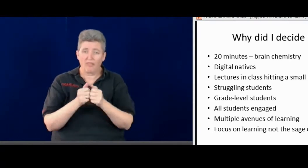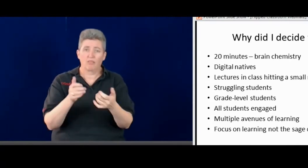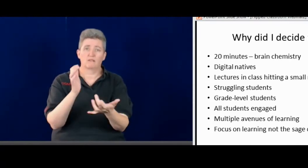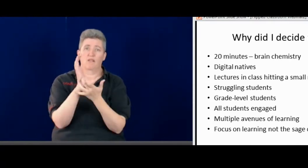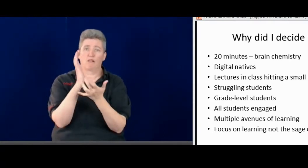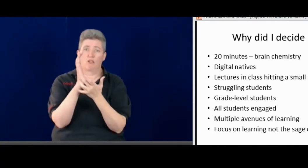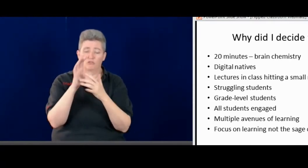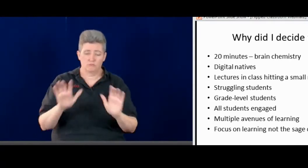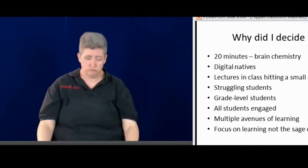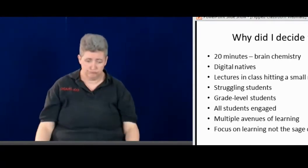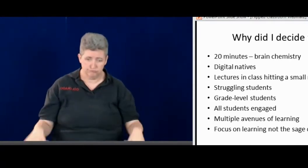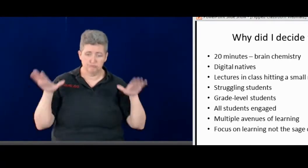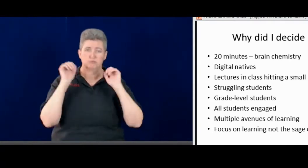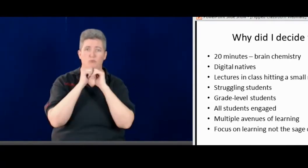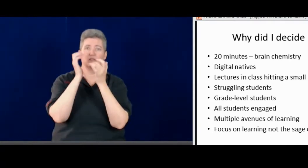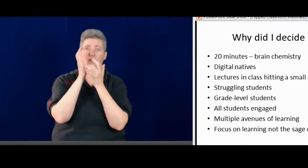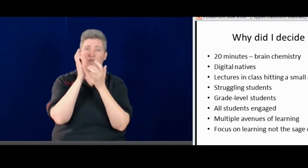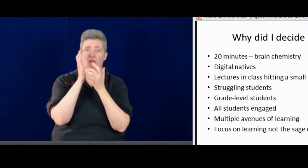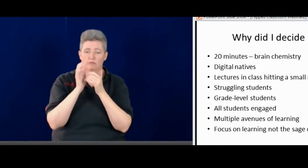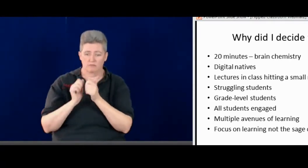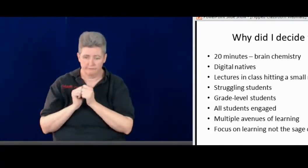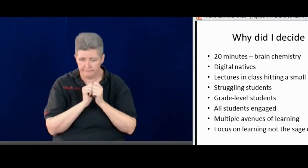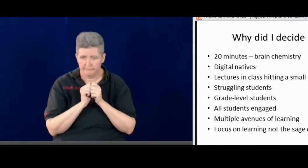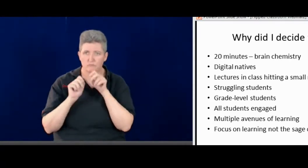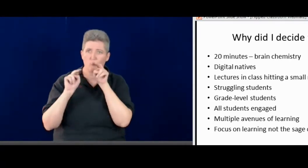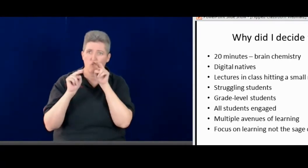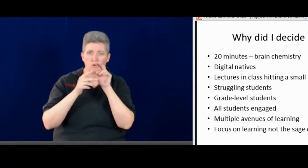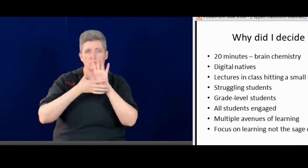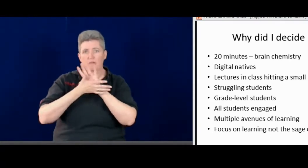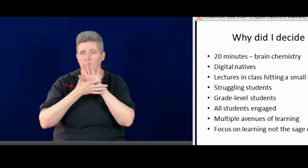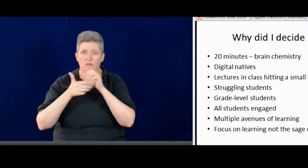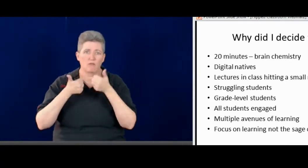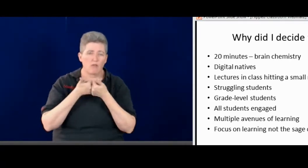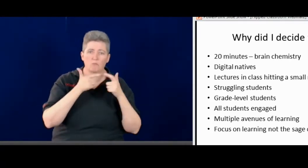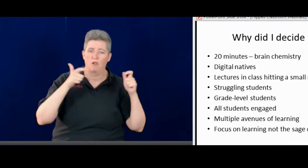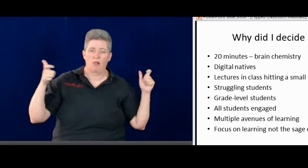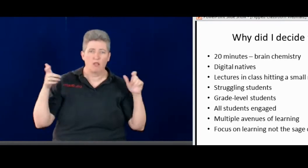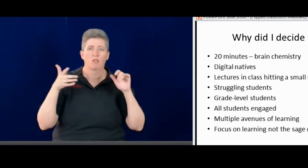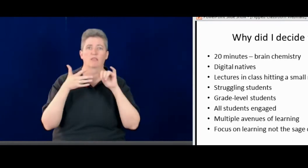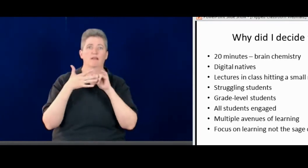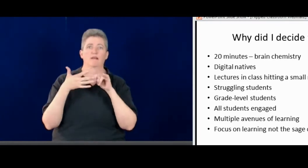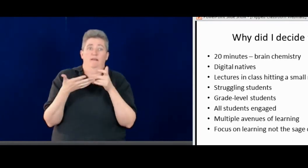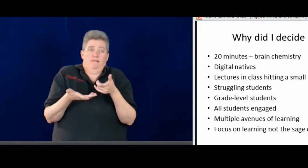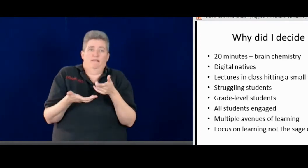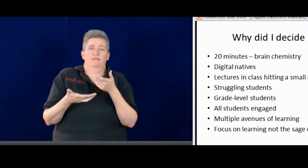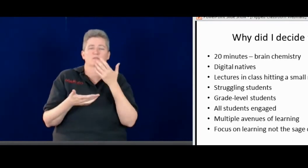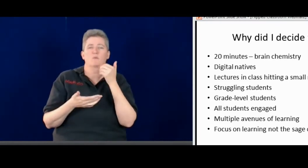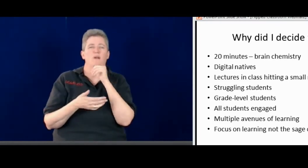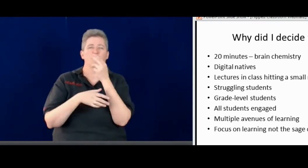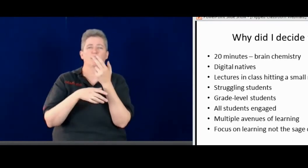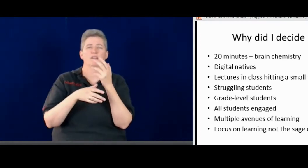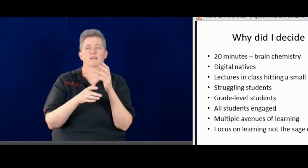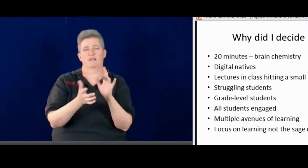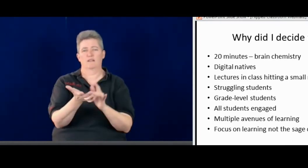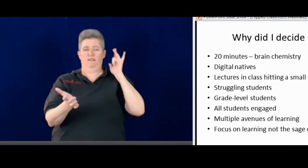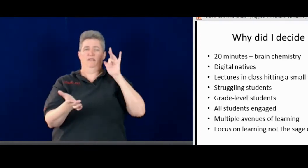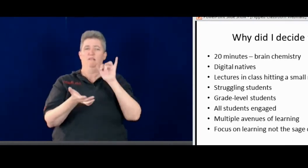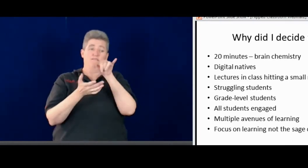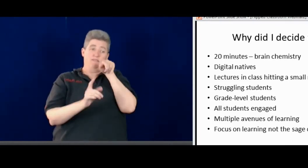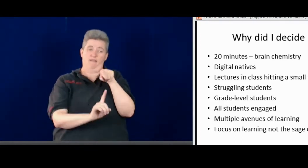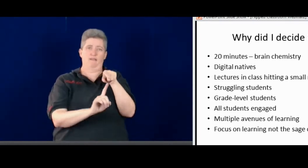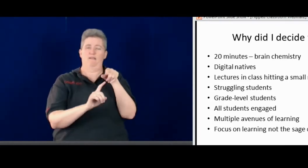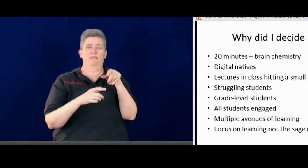And that means they were born with technology. They've been born and raised with this technology. They watch films, they play games, a variety of different things